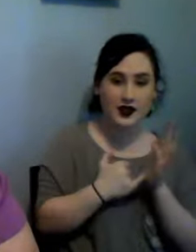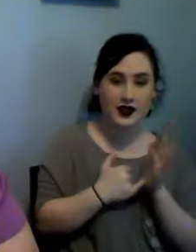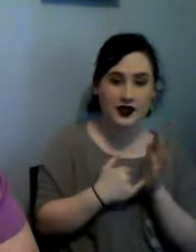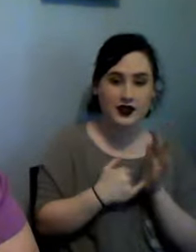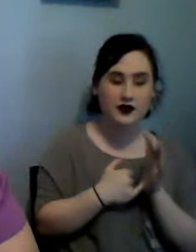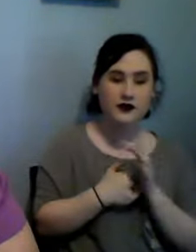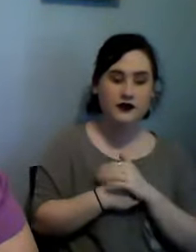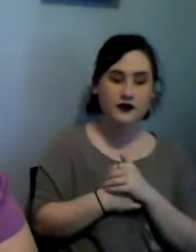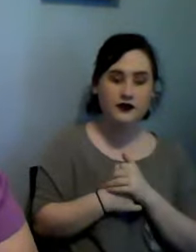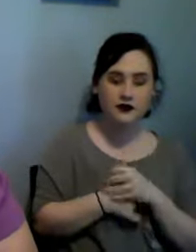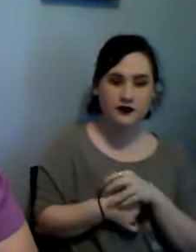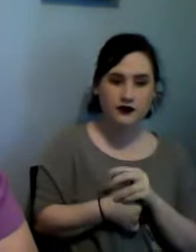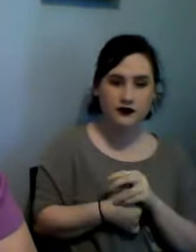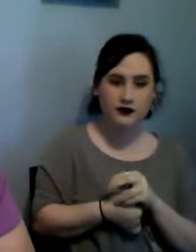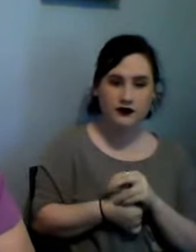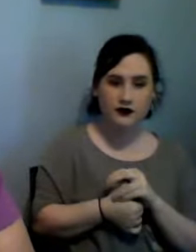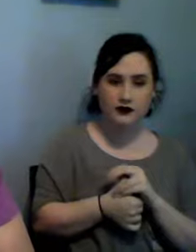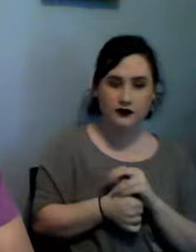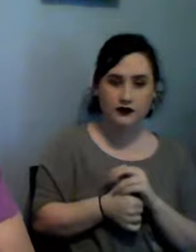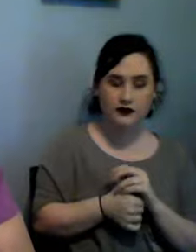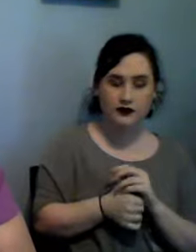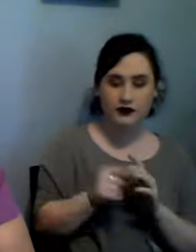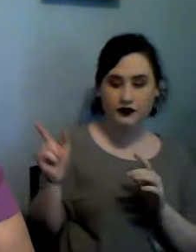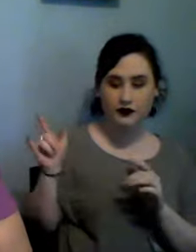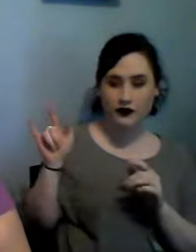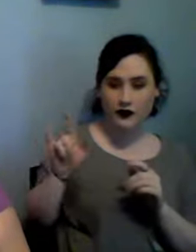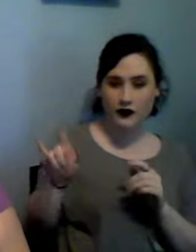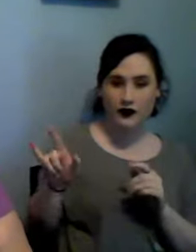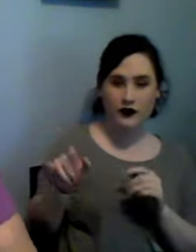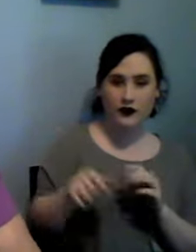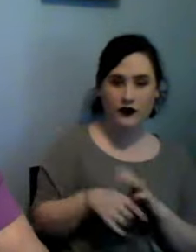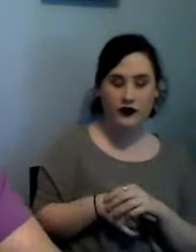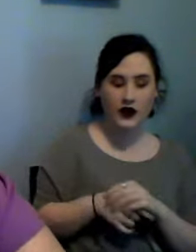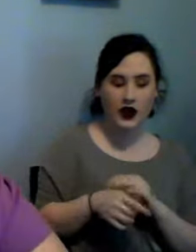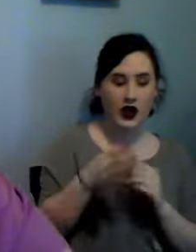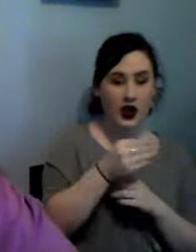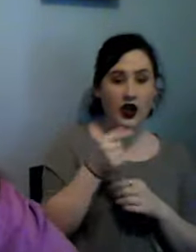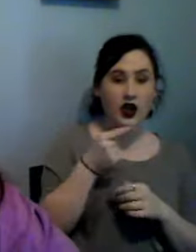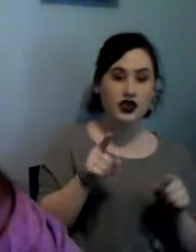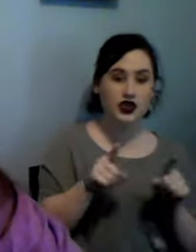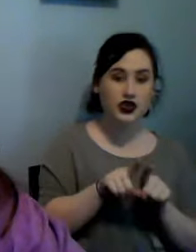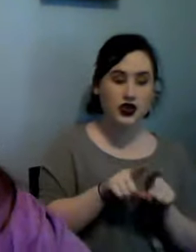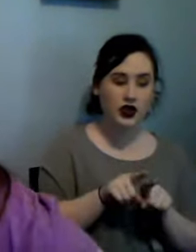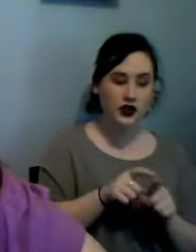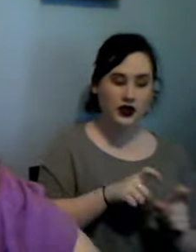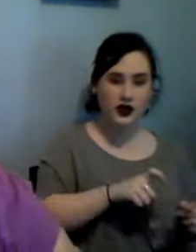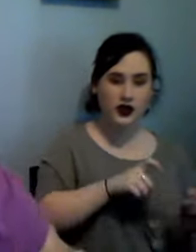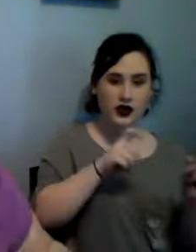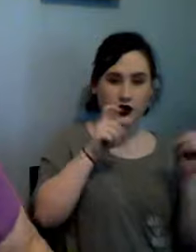love it and she also sent me some